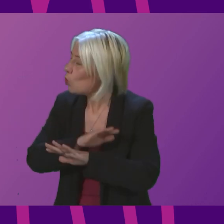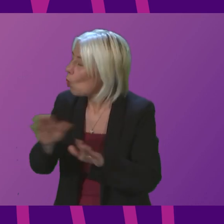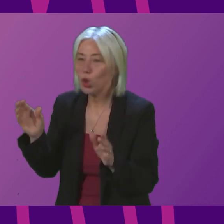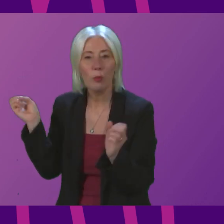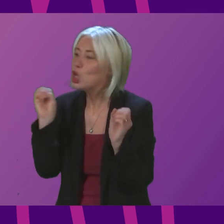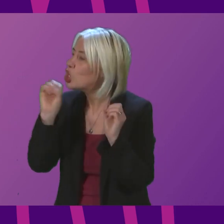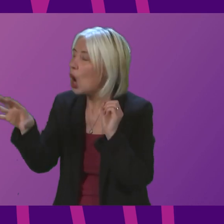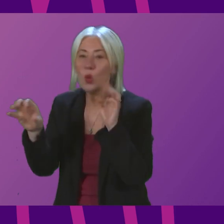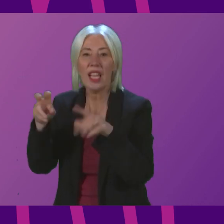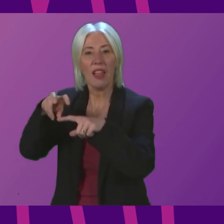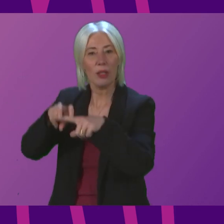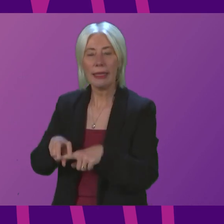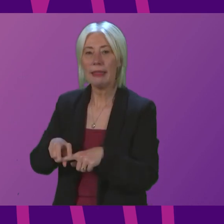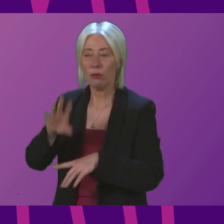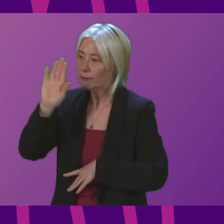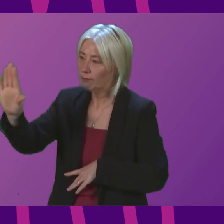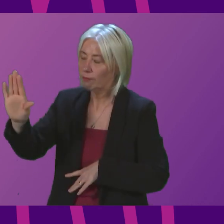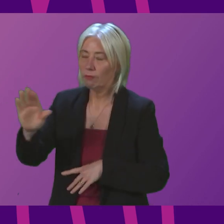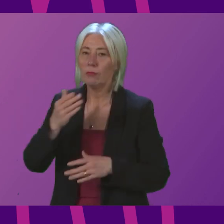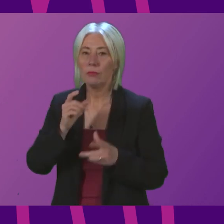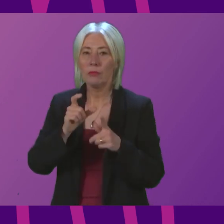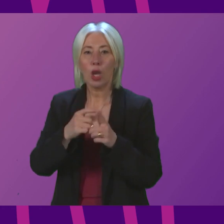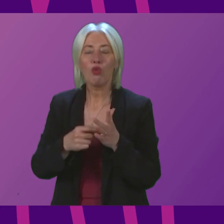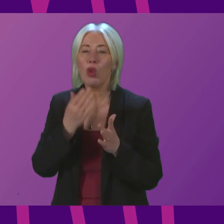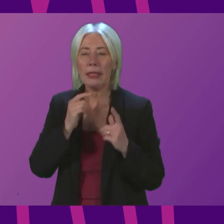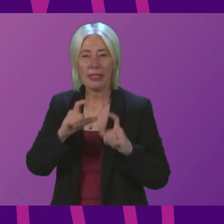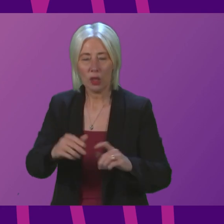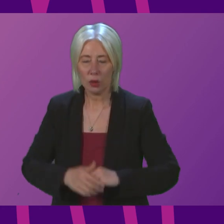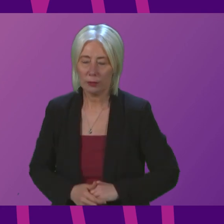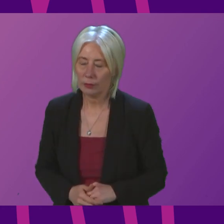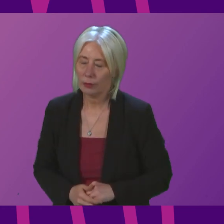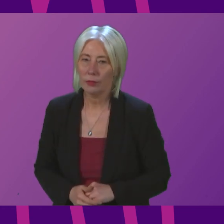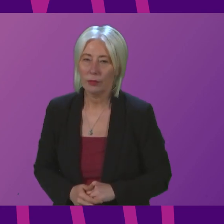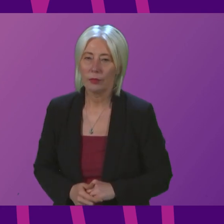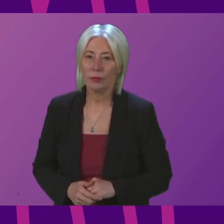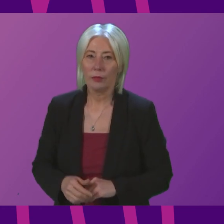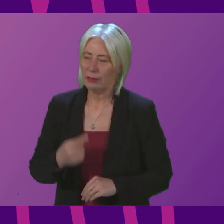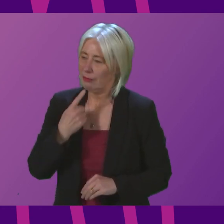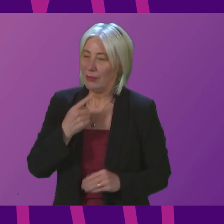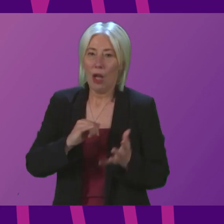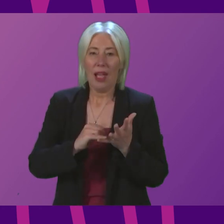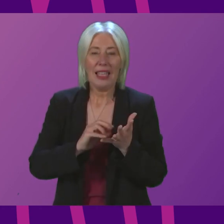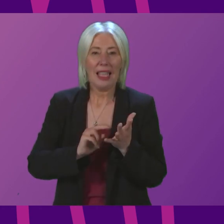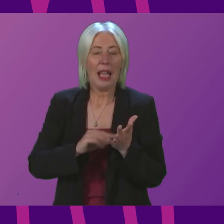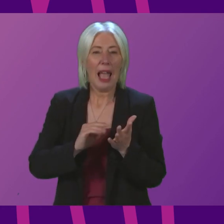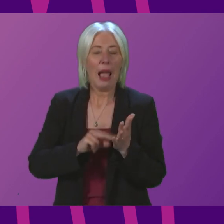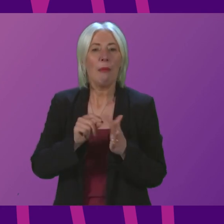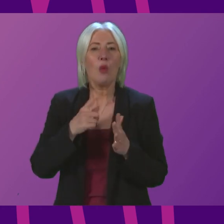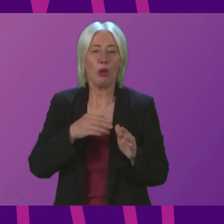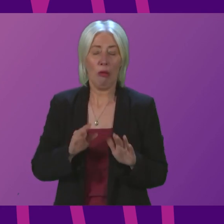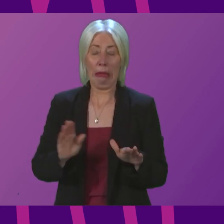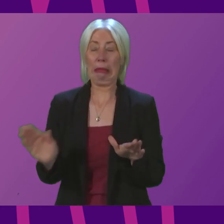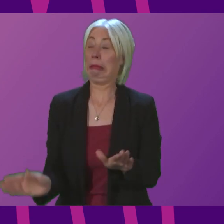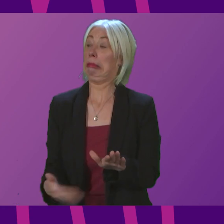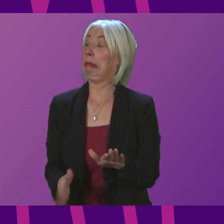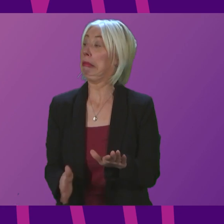shouting from a sedentary position. Mr Ross, please continue. I mean, it just shows how they want to just push this under the carpet, for